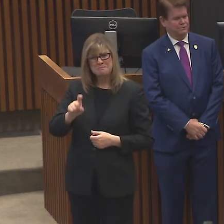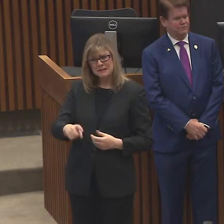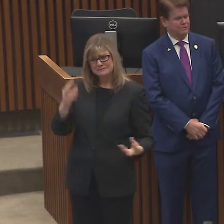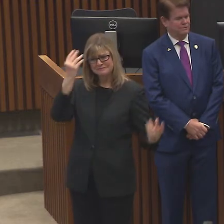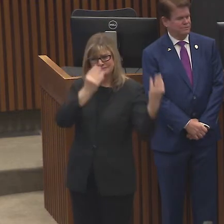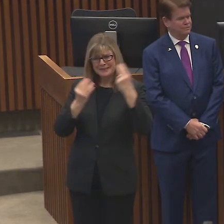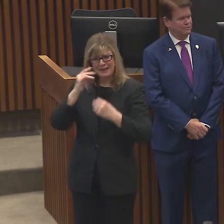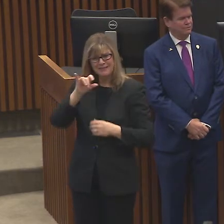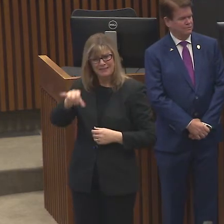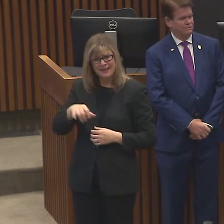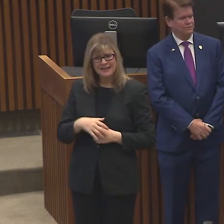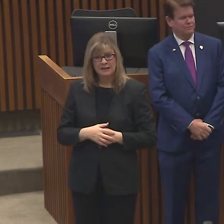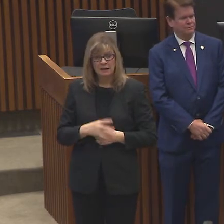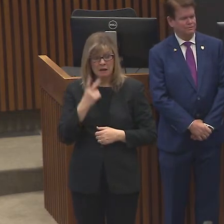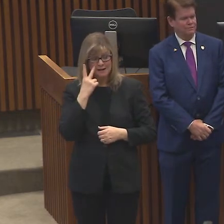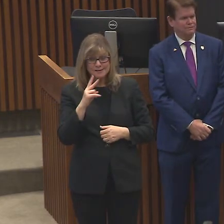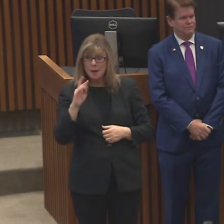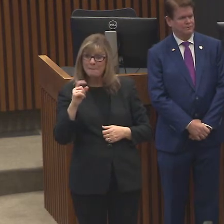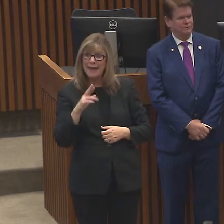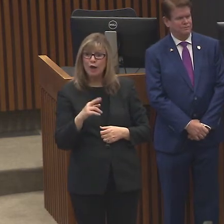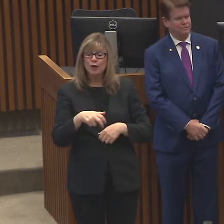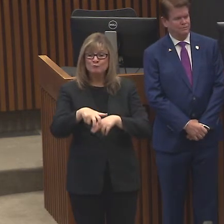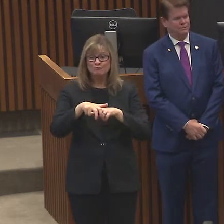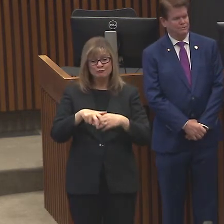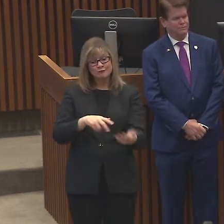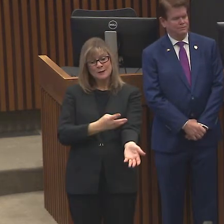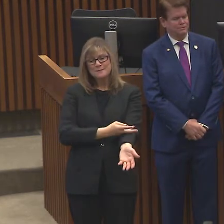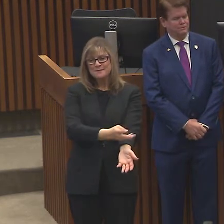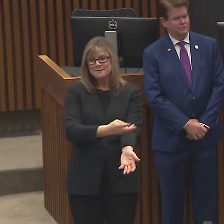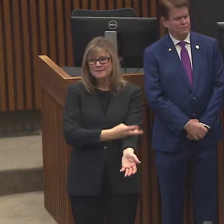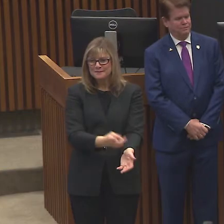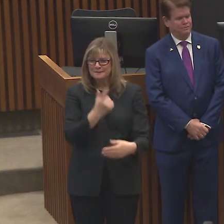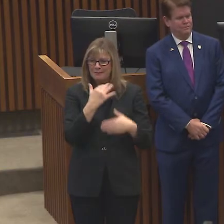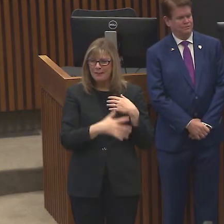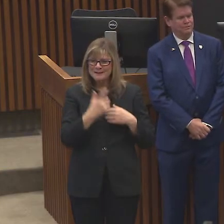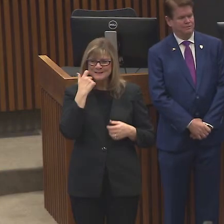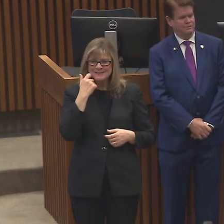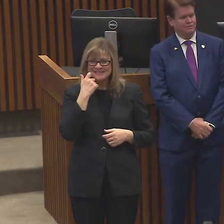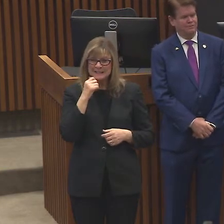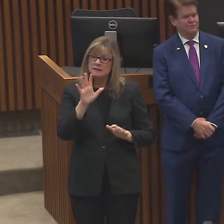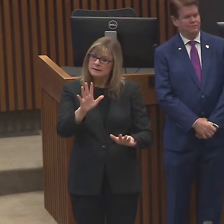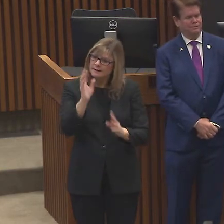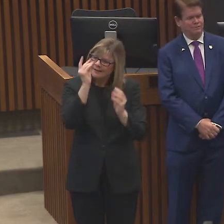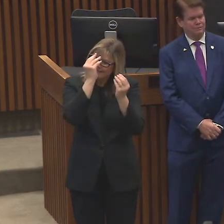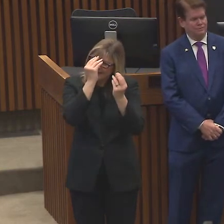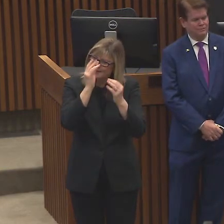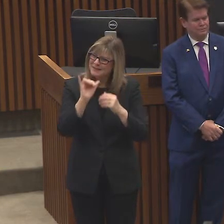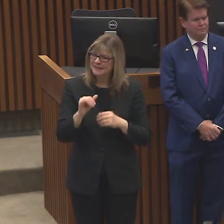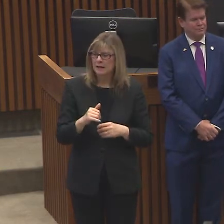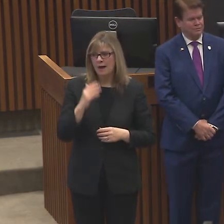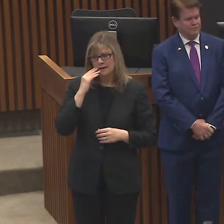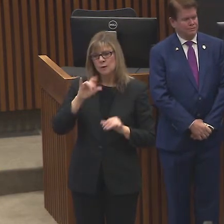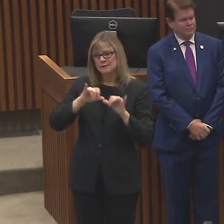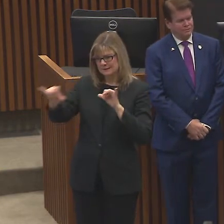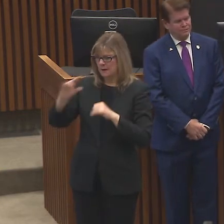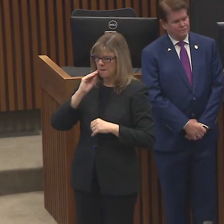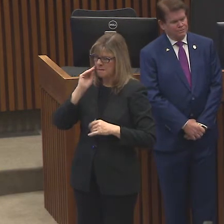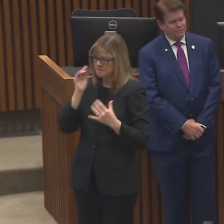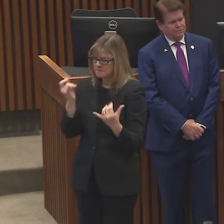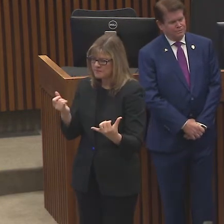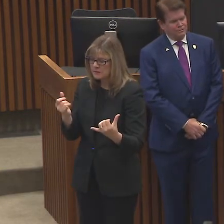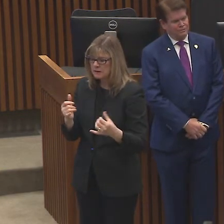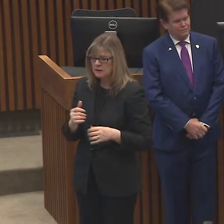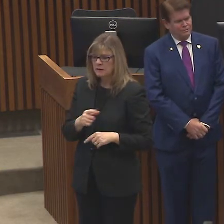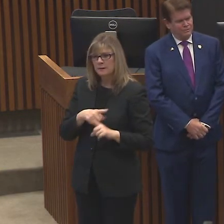I saw the mayor giving blood the other day. Think about that. Now, I know we're saying, you know, stay at home, but